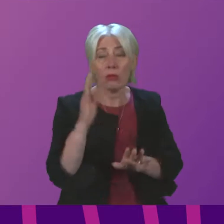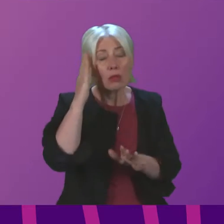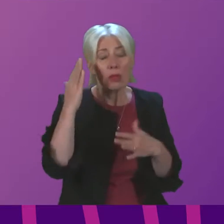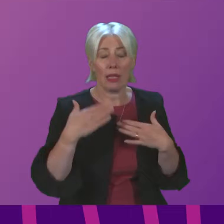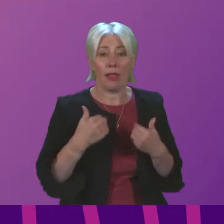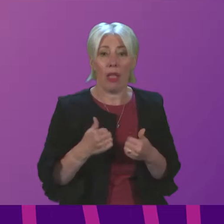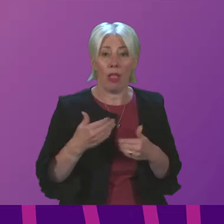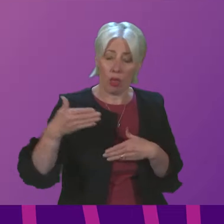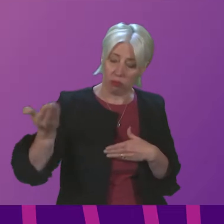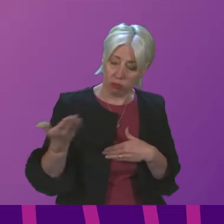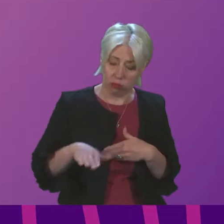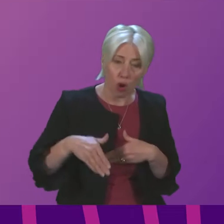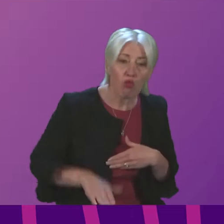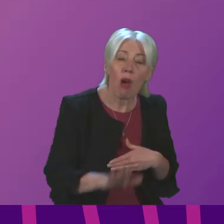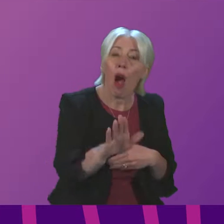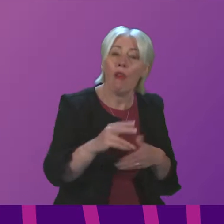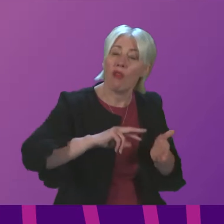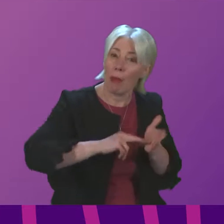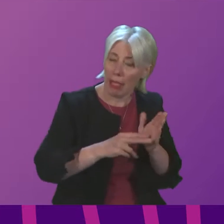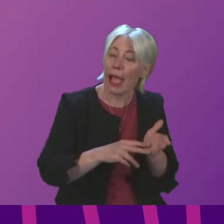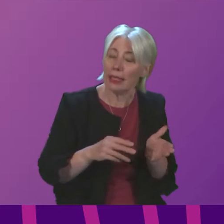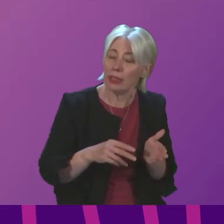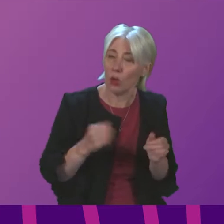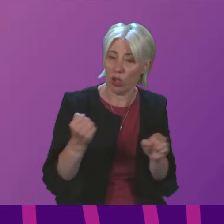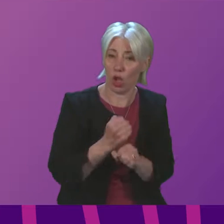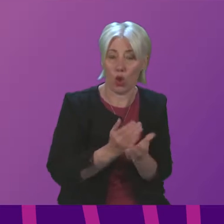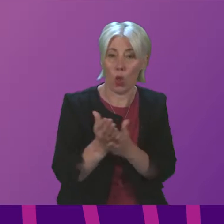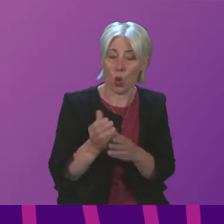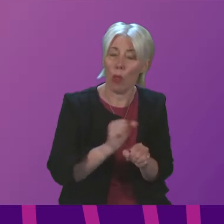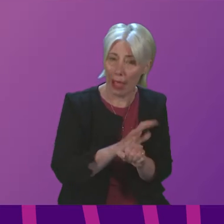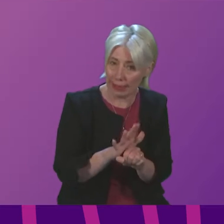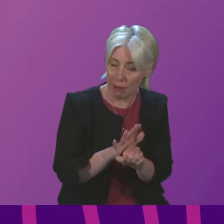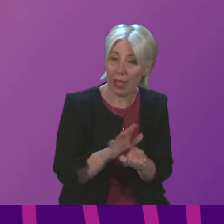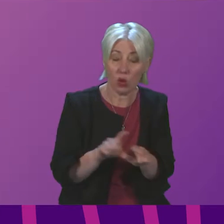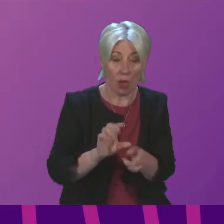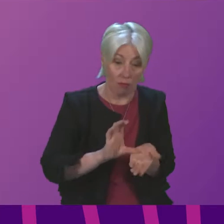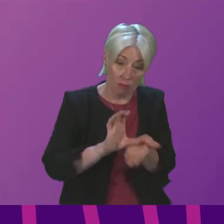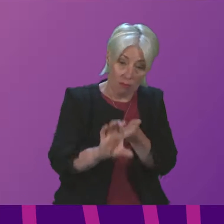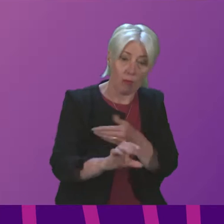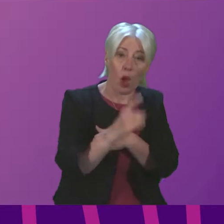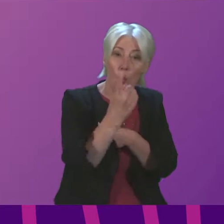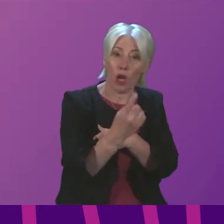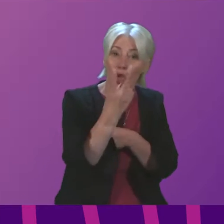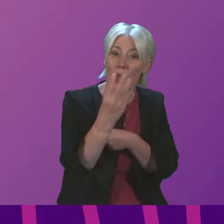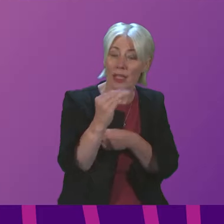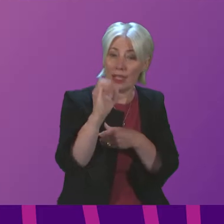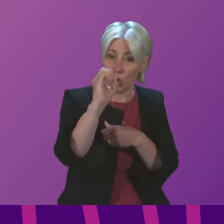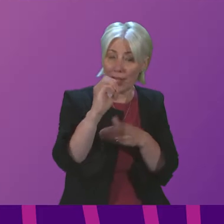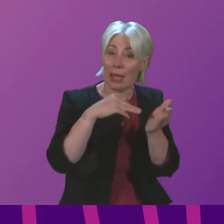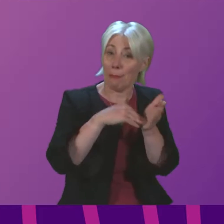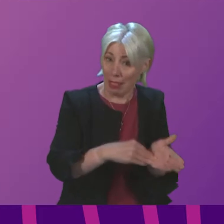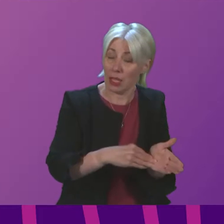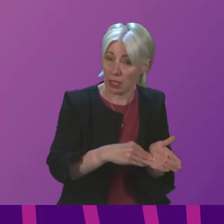sets out that we're taking in response to the pandemic, supported again by resources, £120 million in funding,